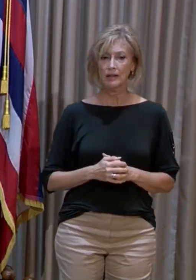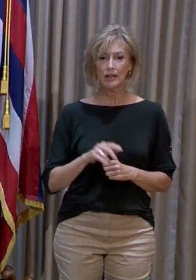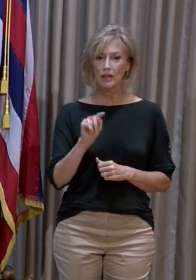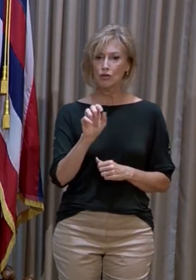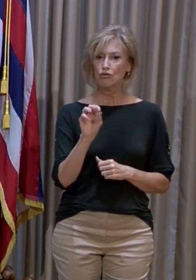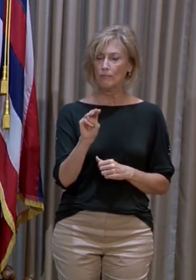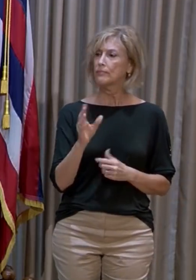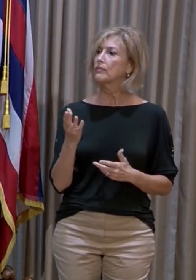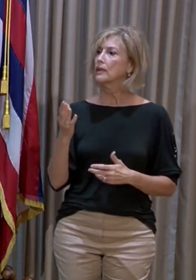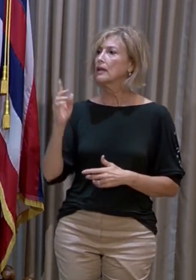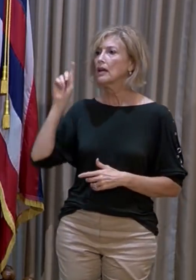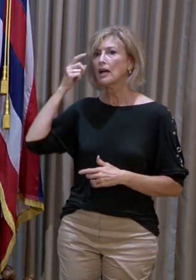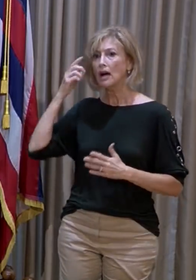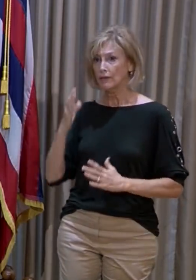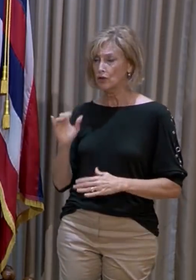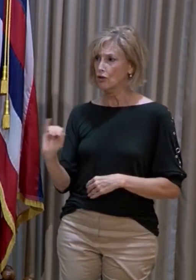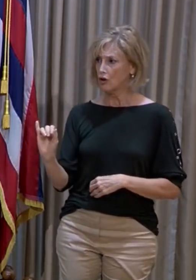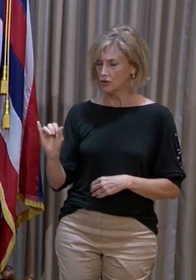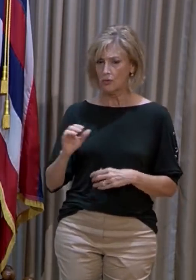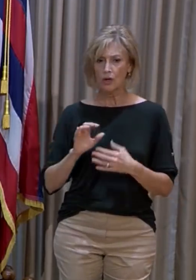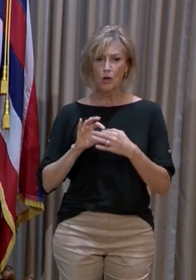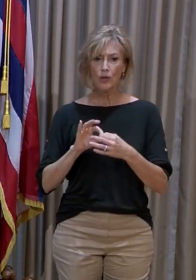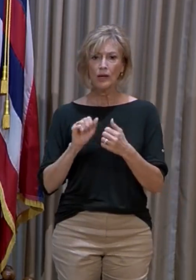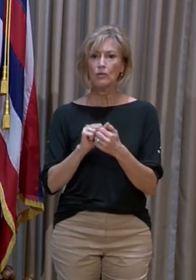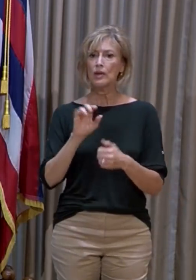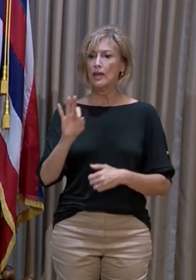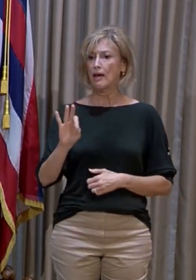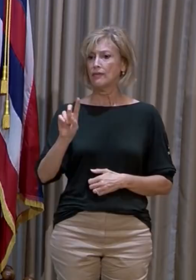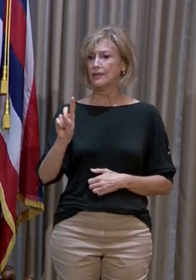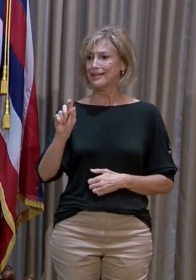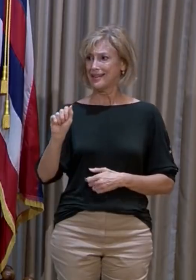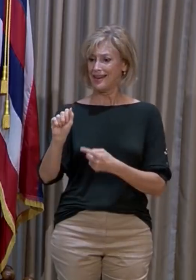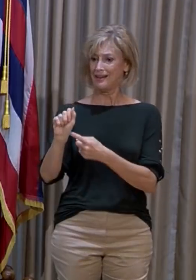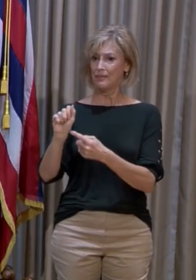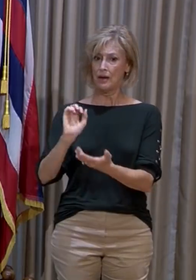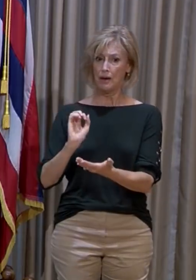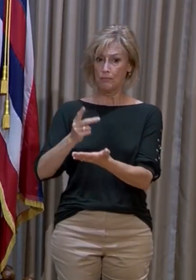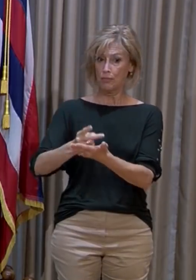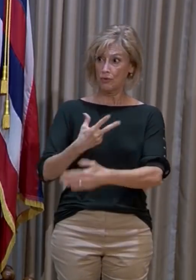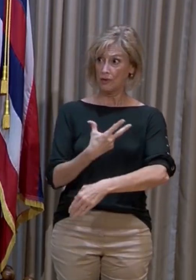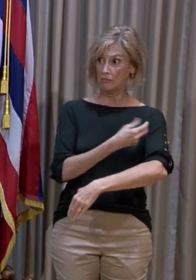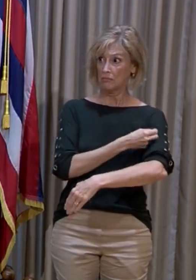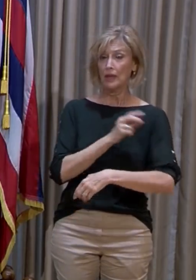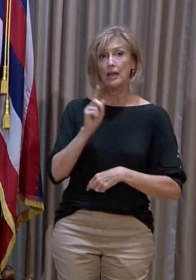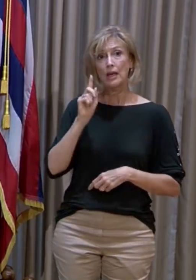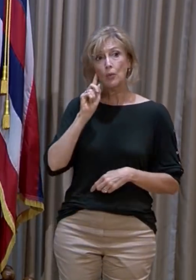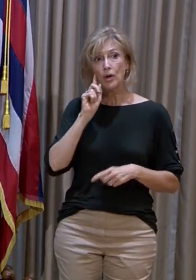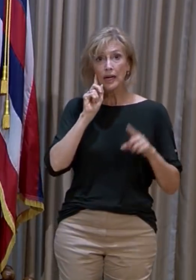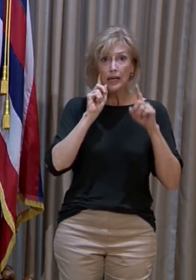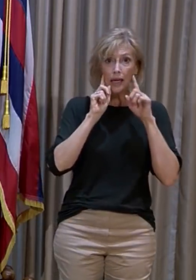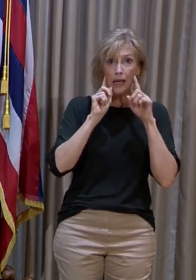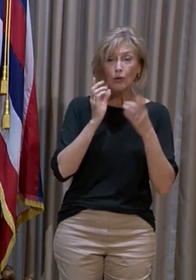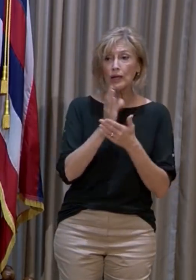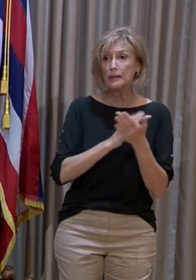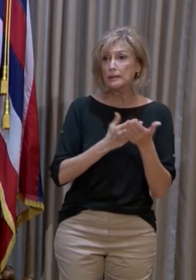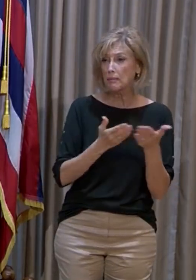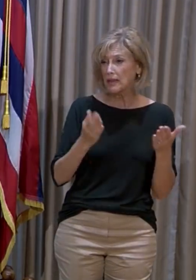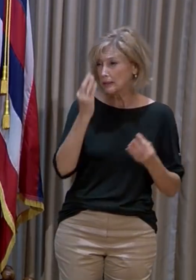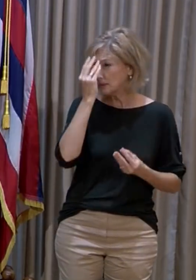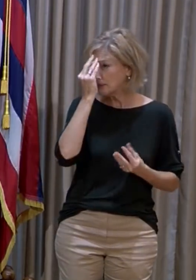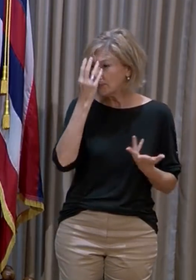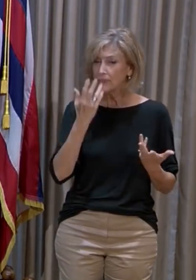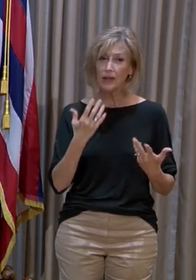This question is for the governor. Also in light of the FDA approving the vaccine, you know, we're hearing some municipalities across the country considering